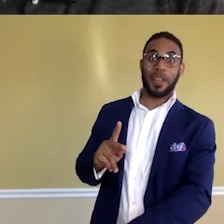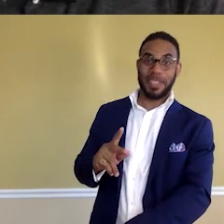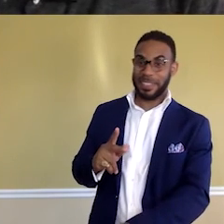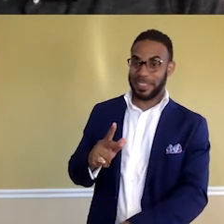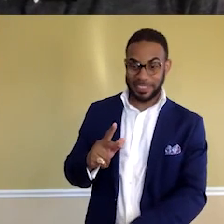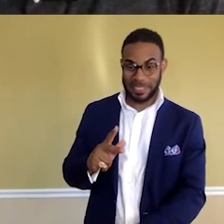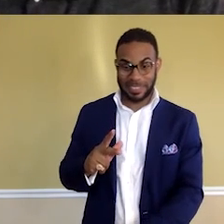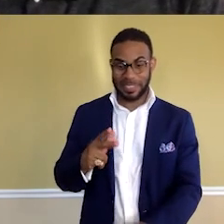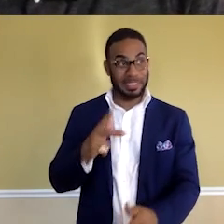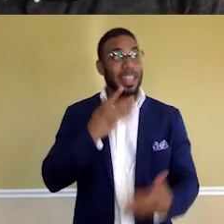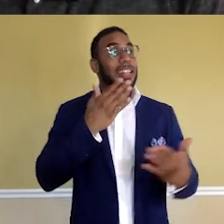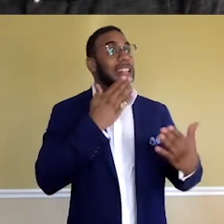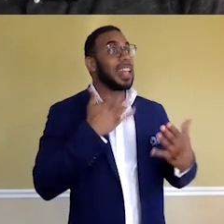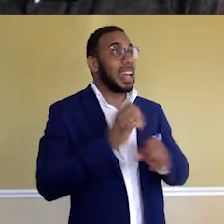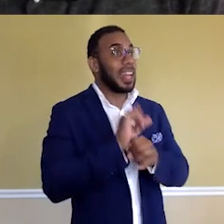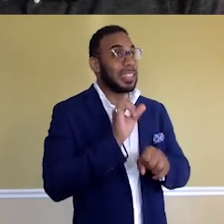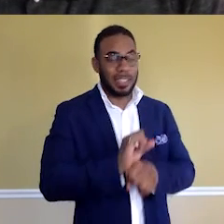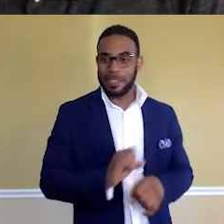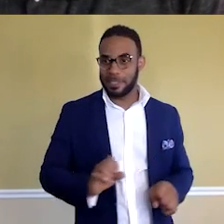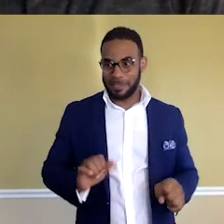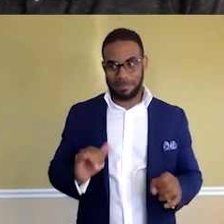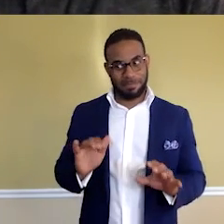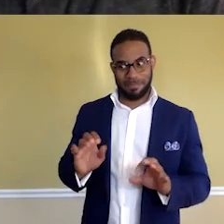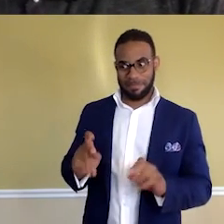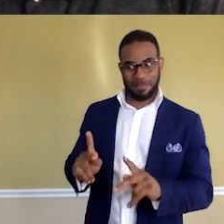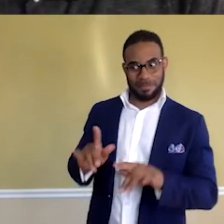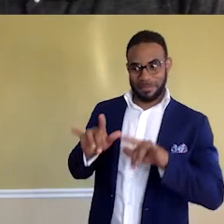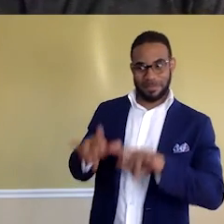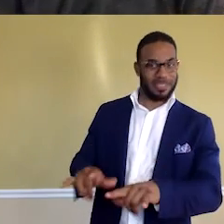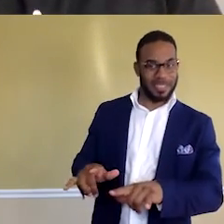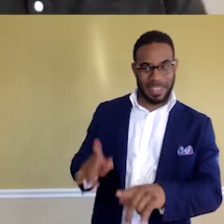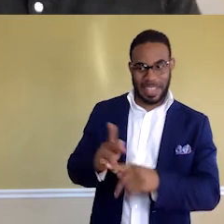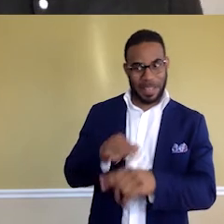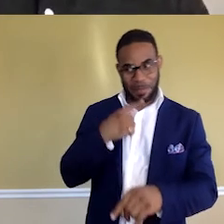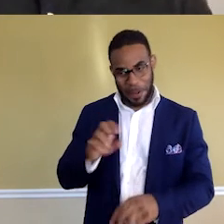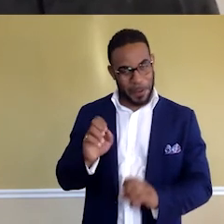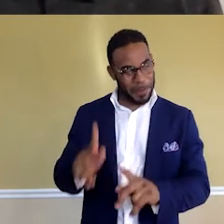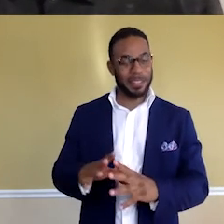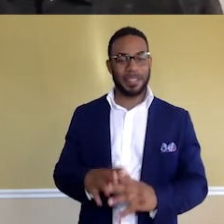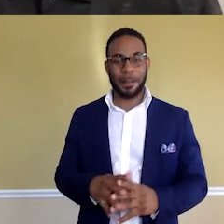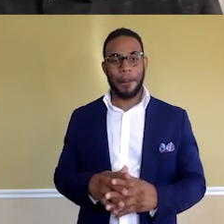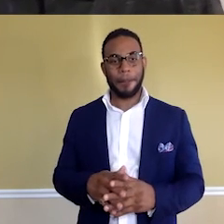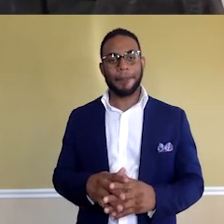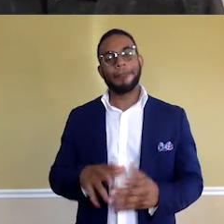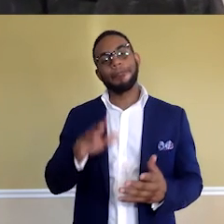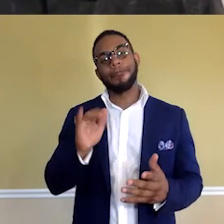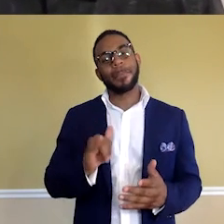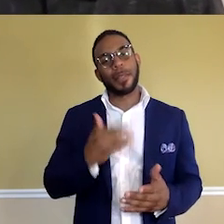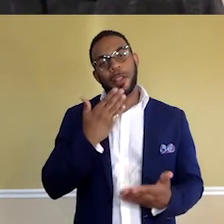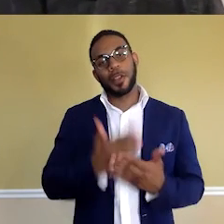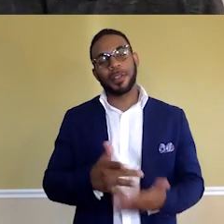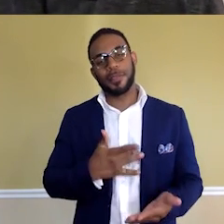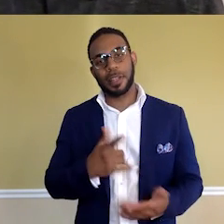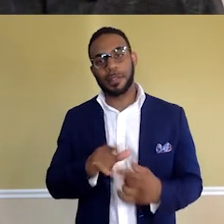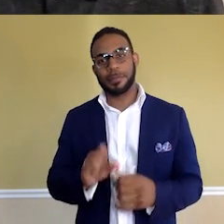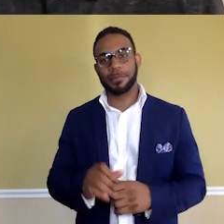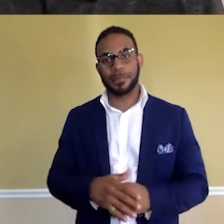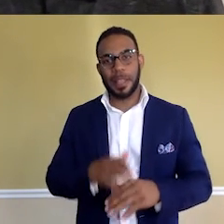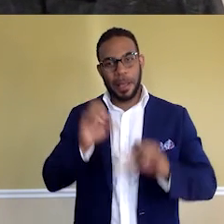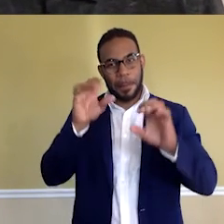said, it's like, I couldn't keep it to the money. Let me just quickly tell you now. So that feeling is really amazing. Yeah. I'm going to feel I'm able